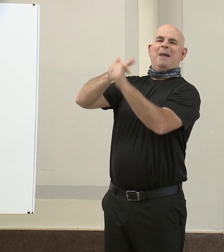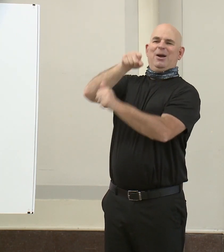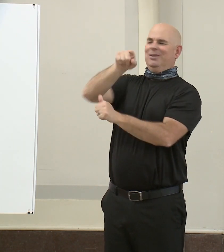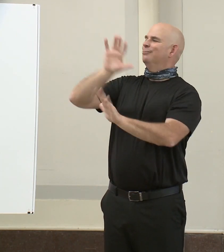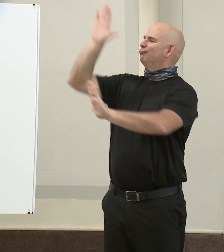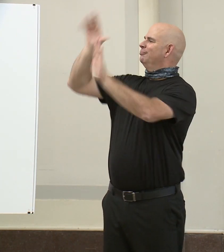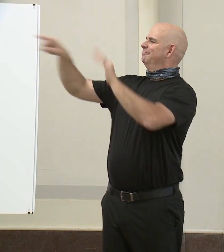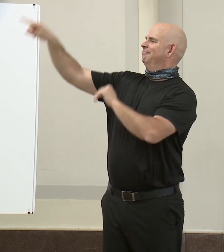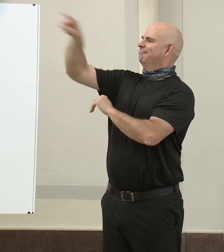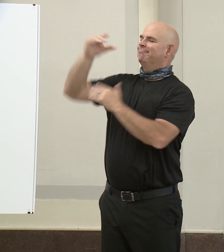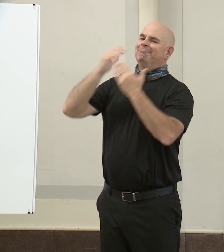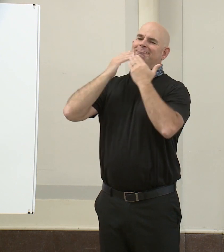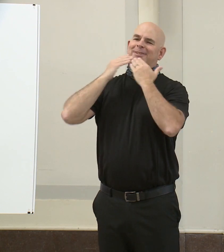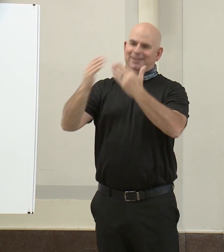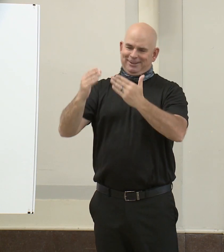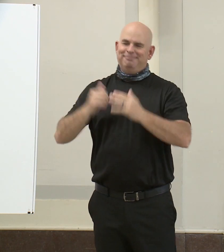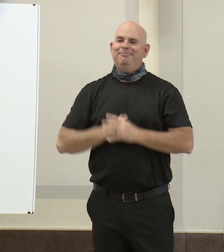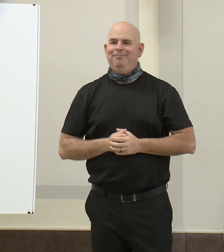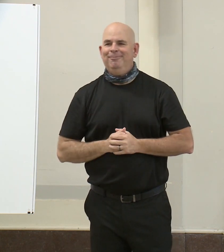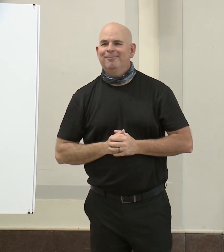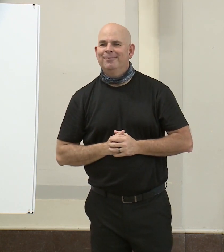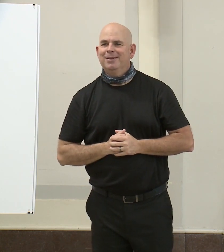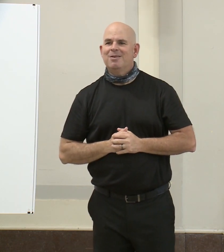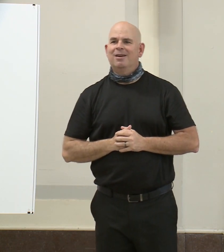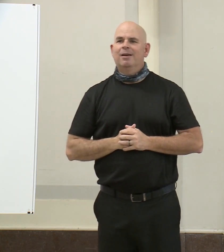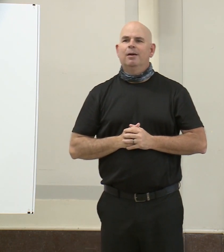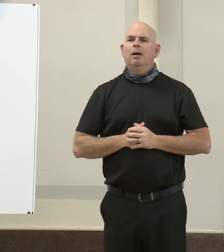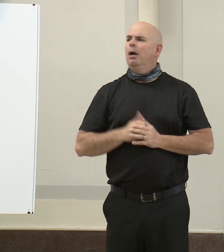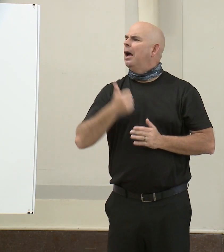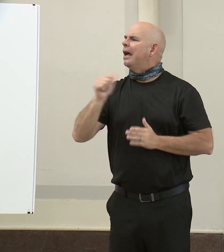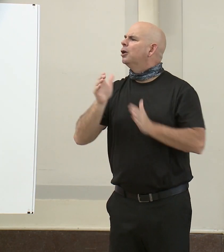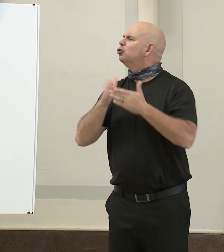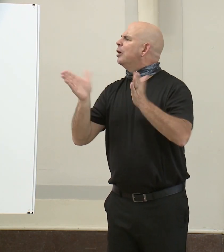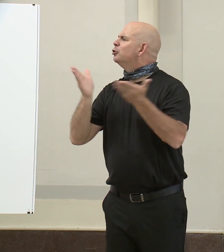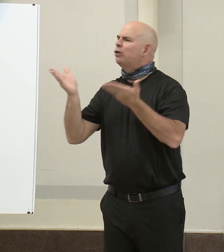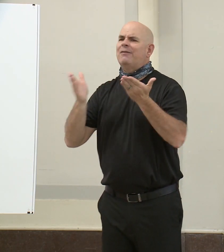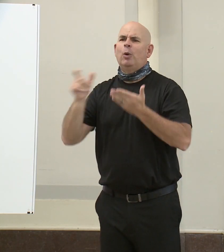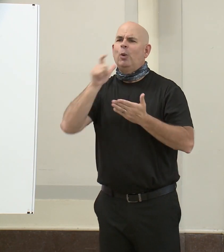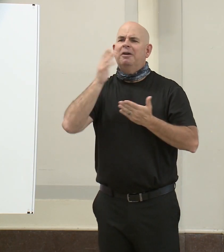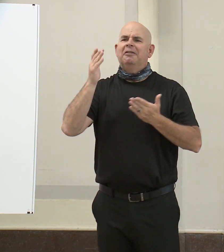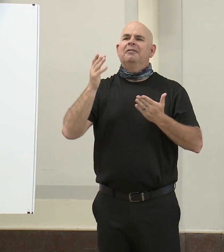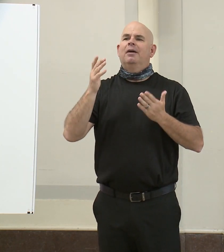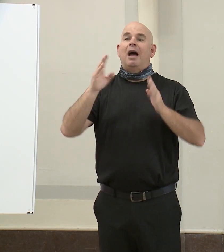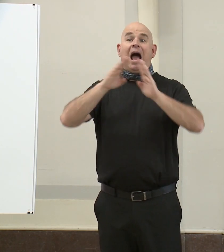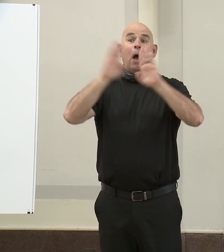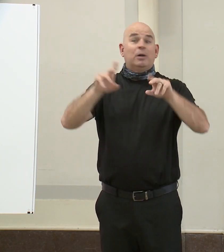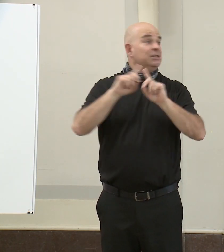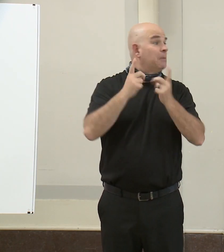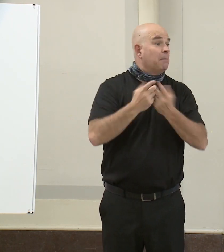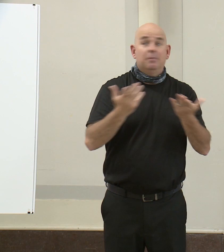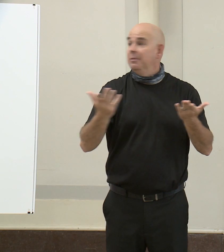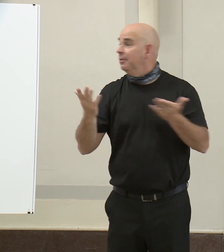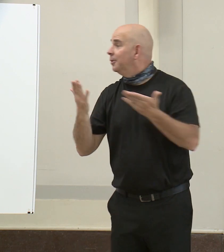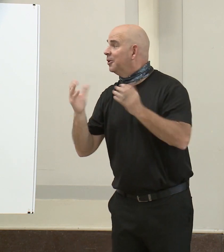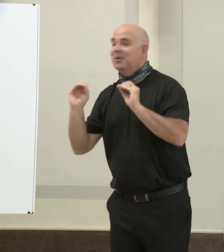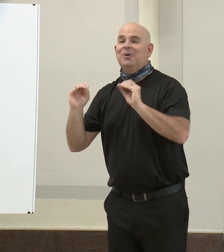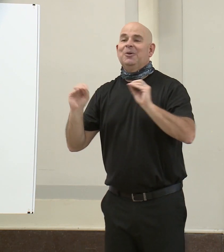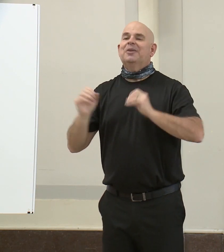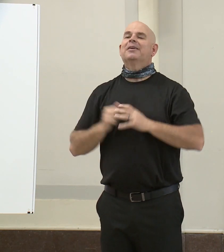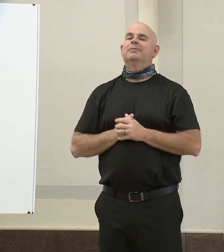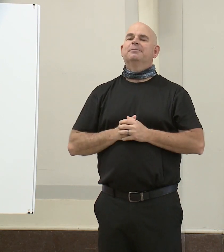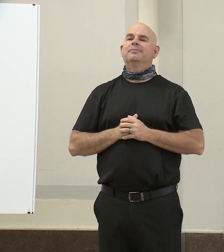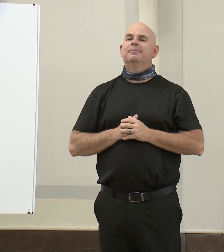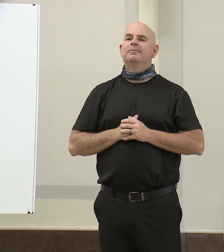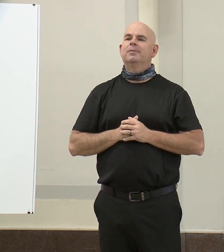services. Where y'all at? Here? Okay. Housing, the department of health, wrecks and